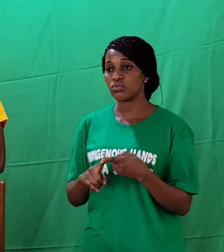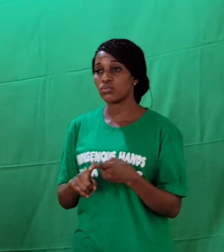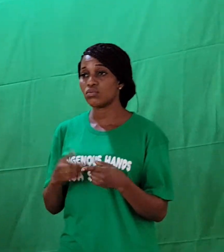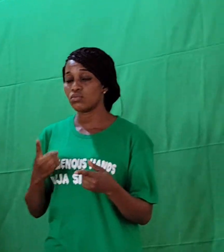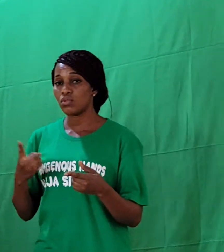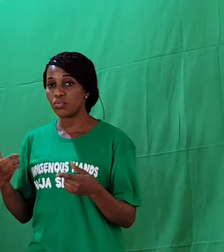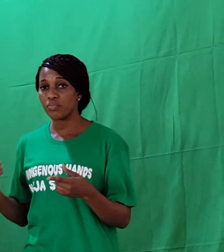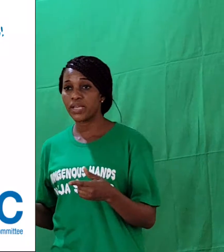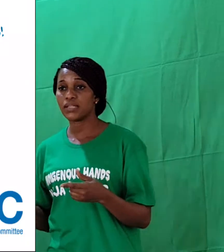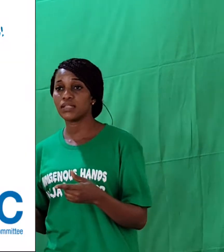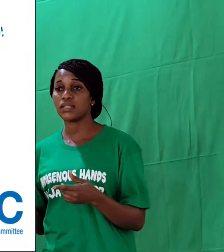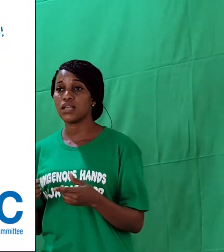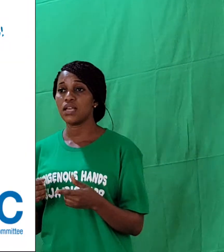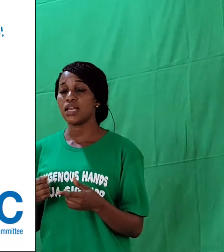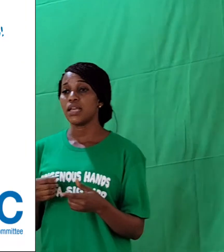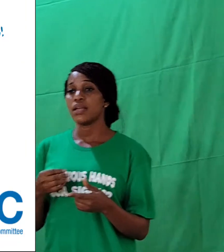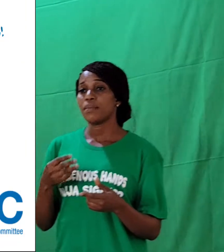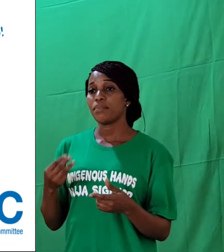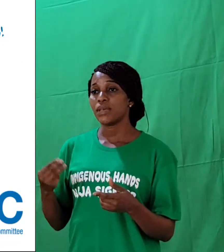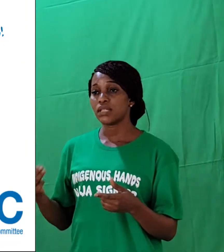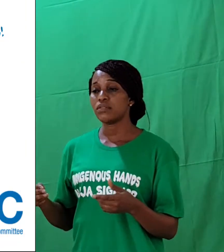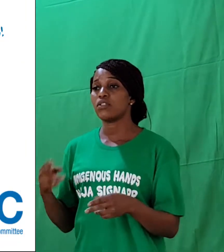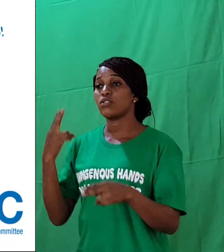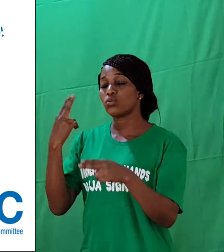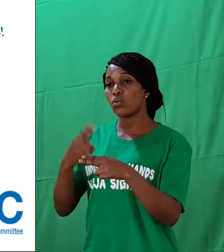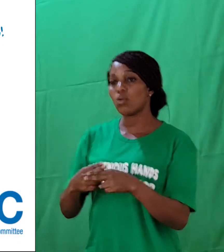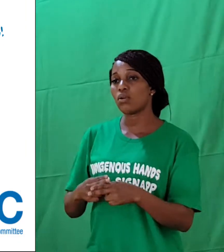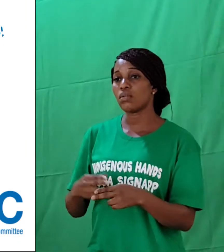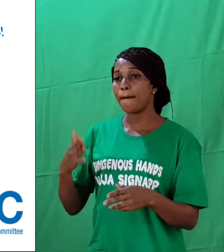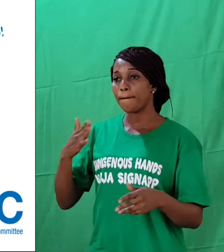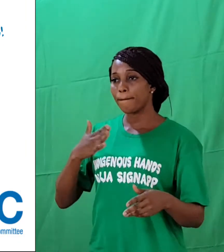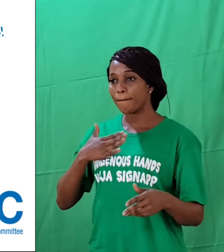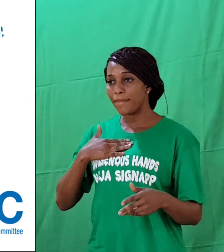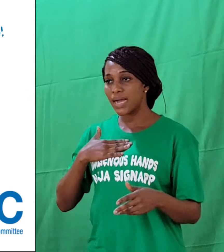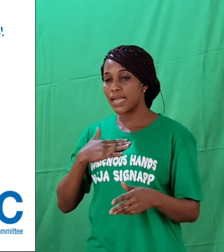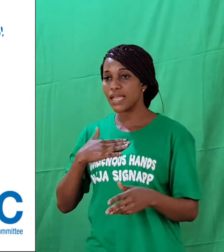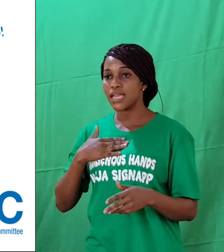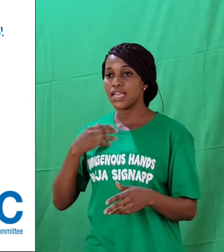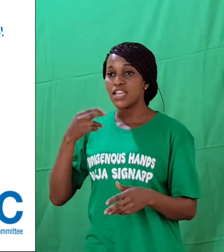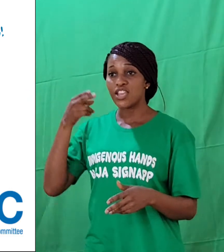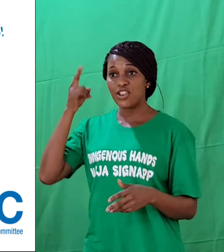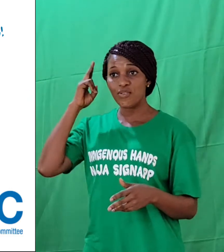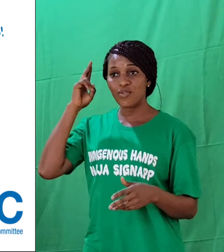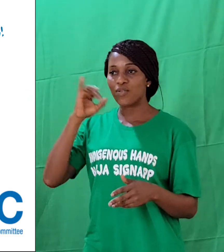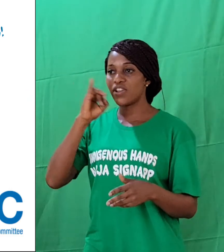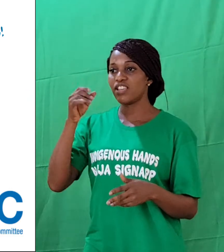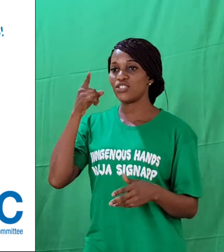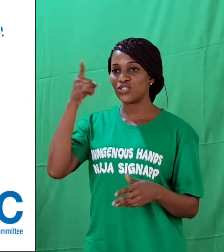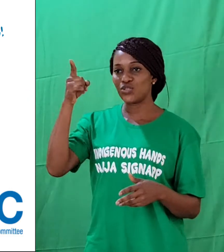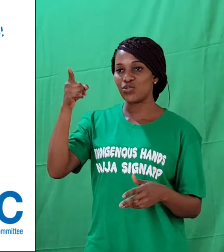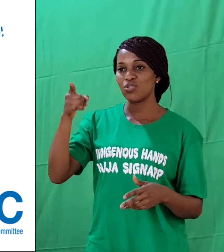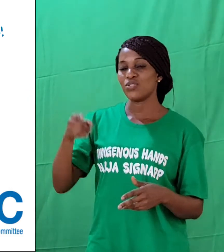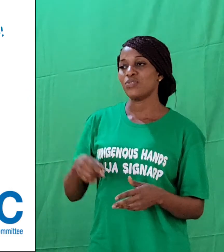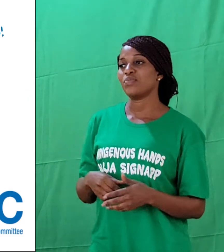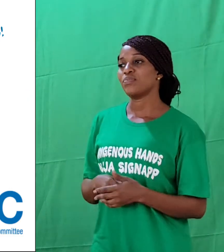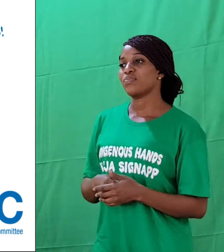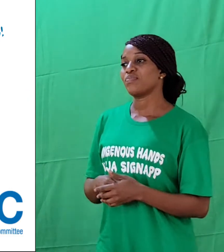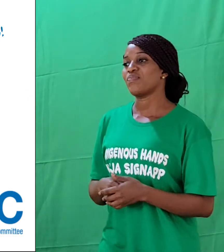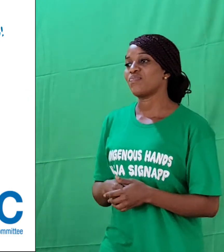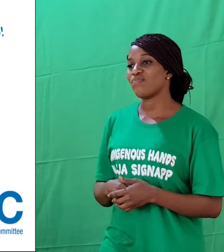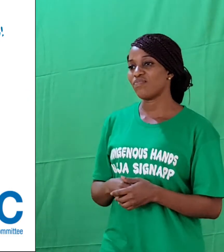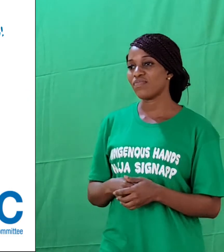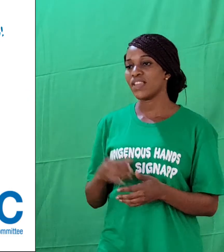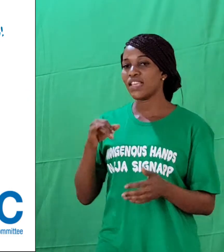called My Hero Is You. My Hero Is You is a literacy book